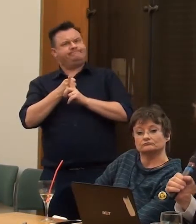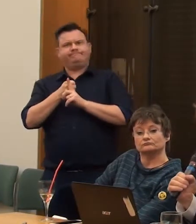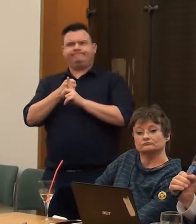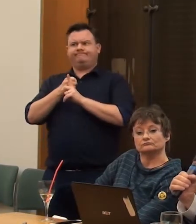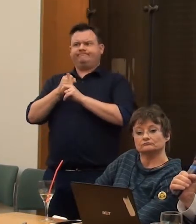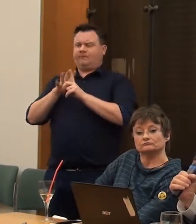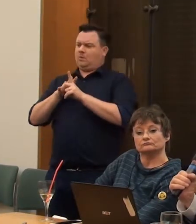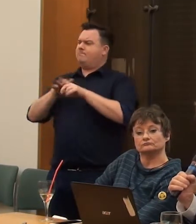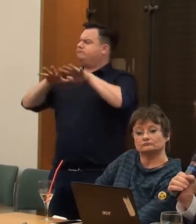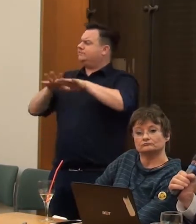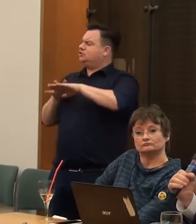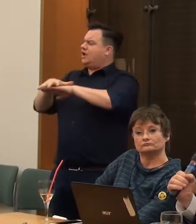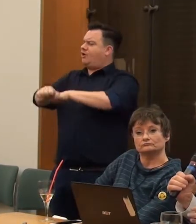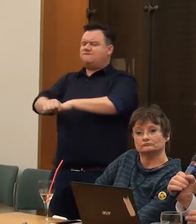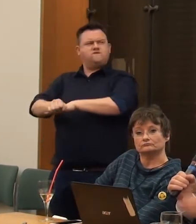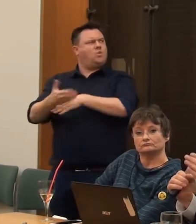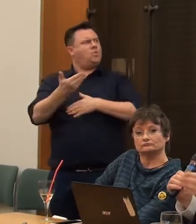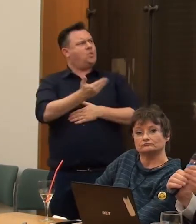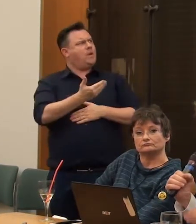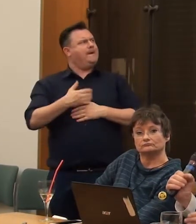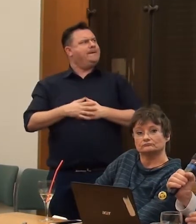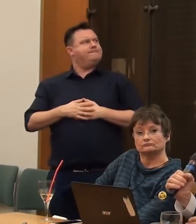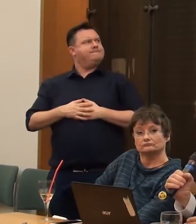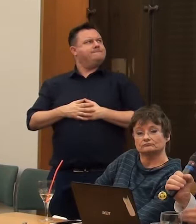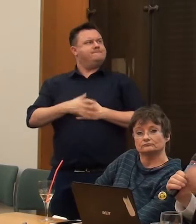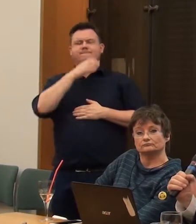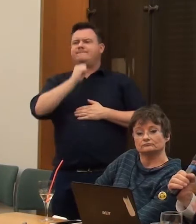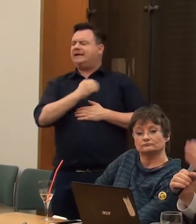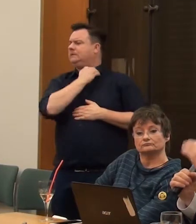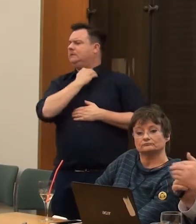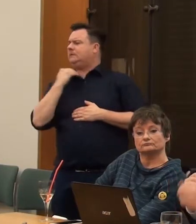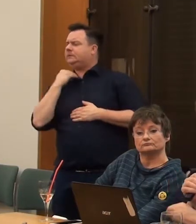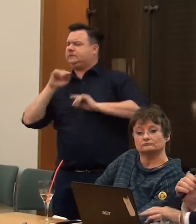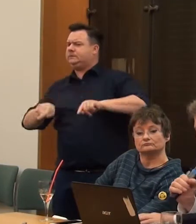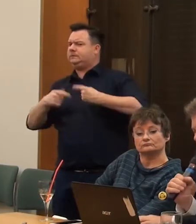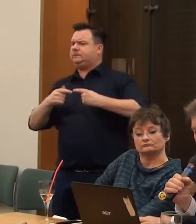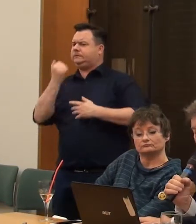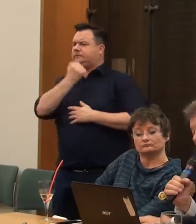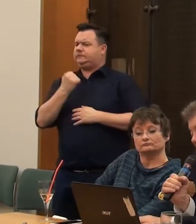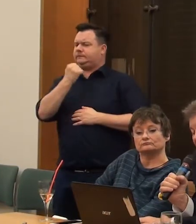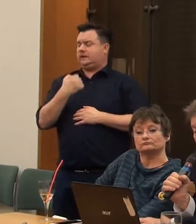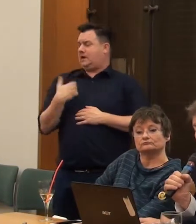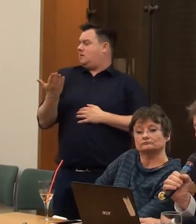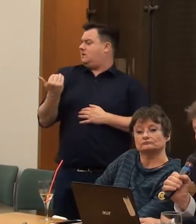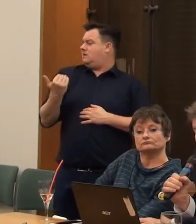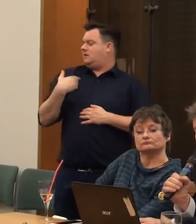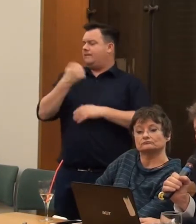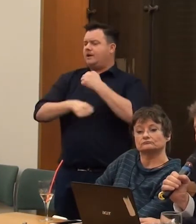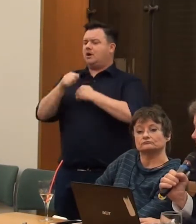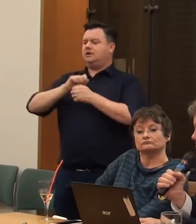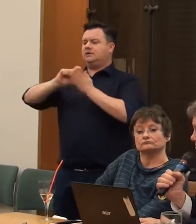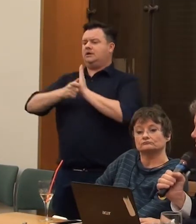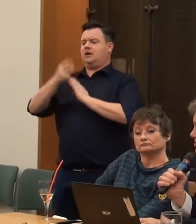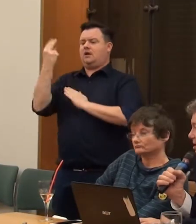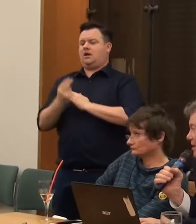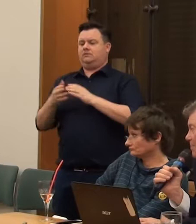the men without heads chopping up Africa, bringing wheelchairs in later, and more recently become part of the disability